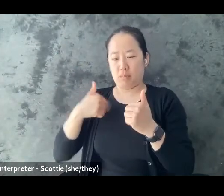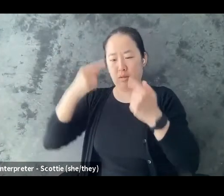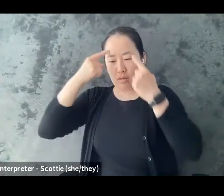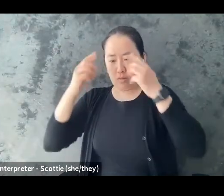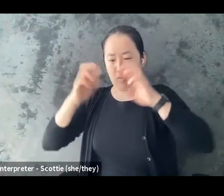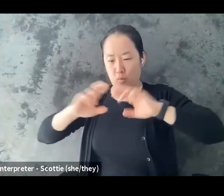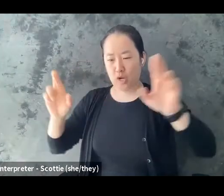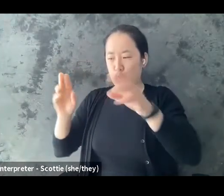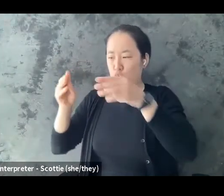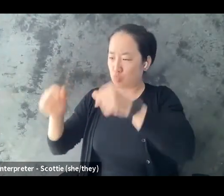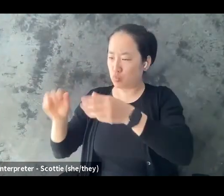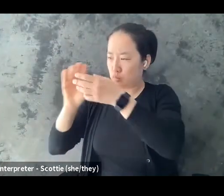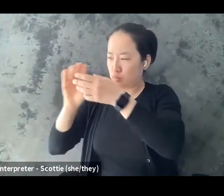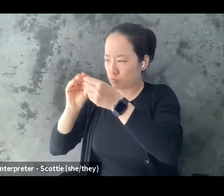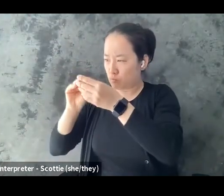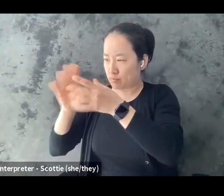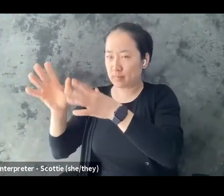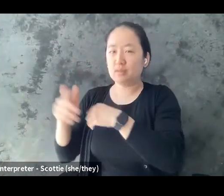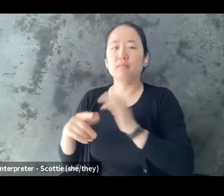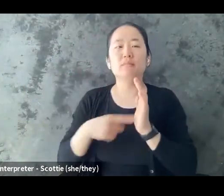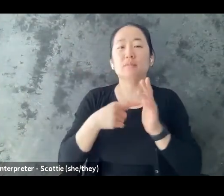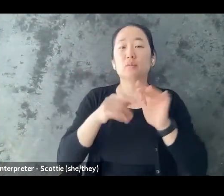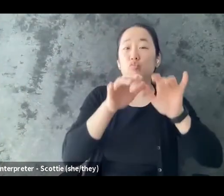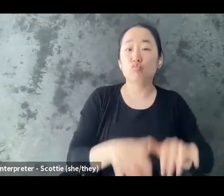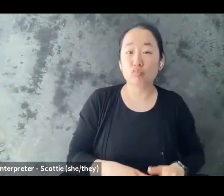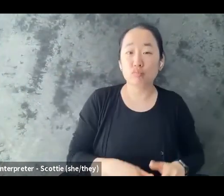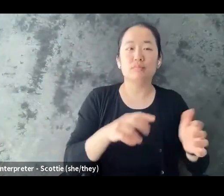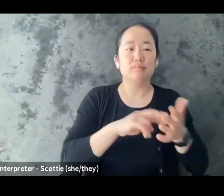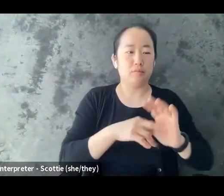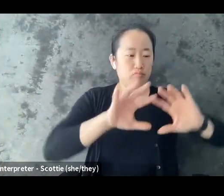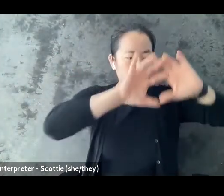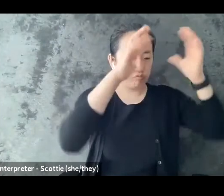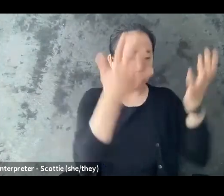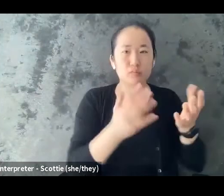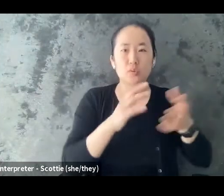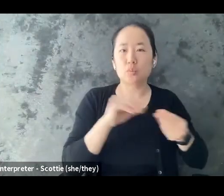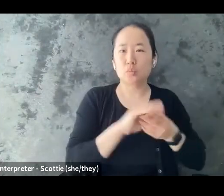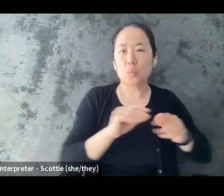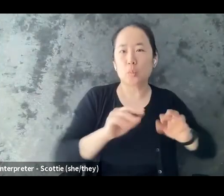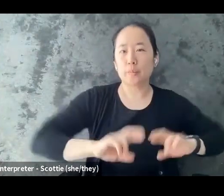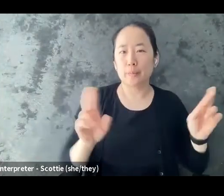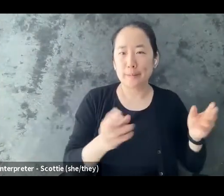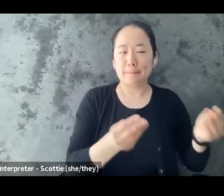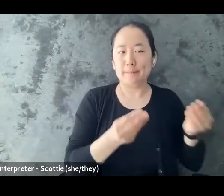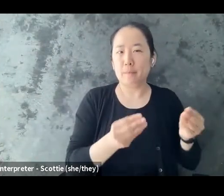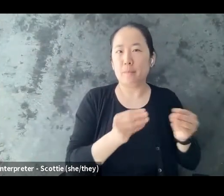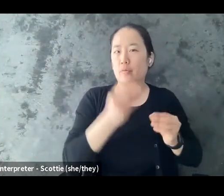can help kind of get the whole comprehensive story and be able to share that but maybe you prefer